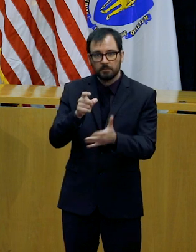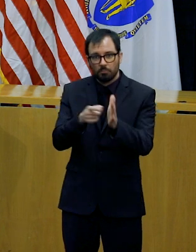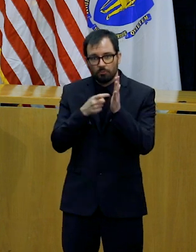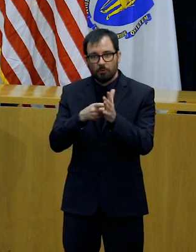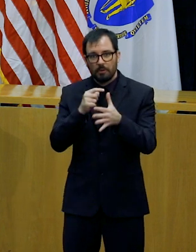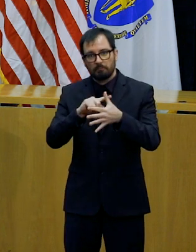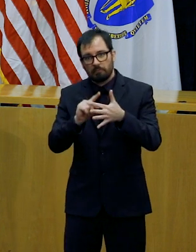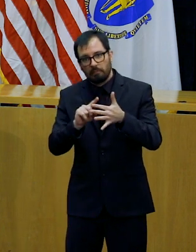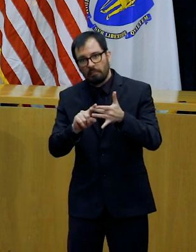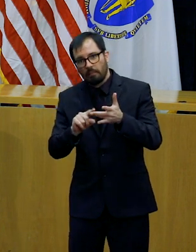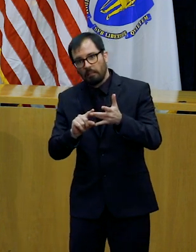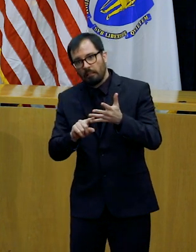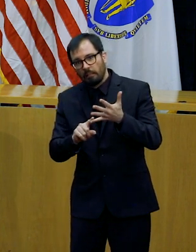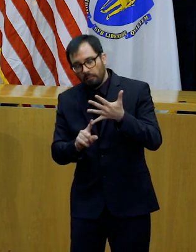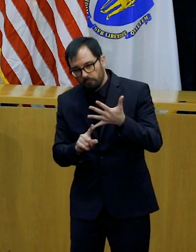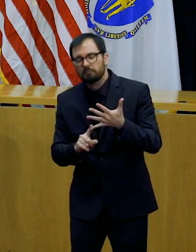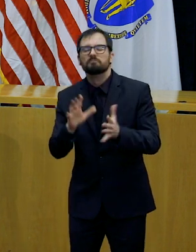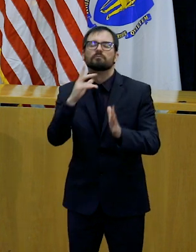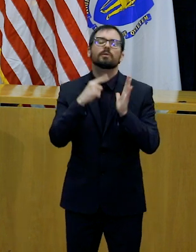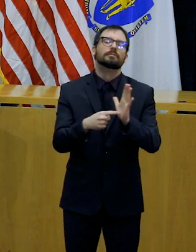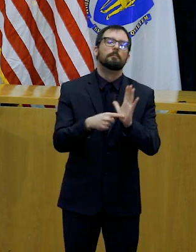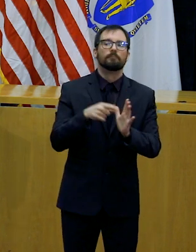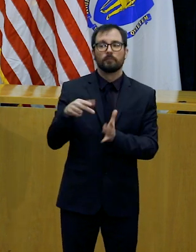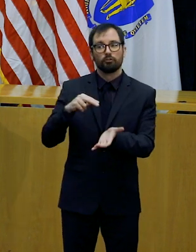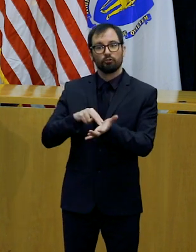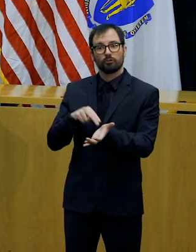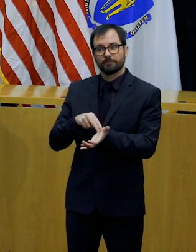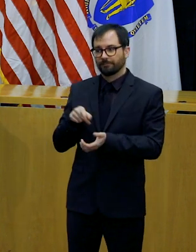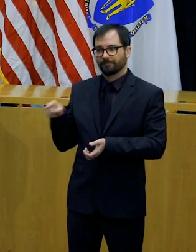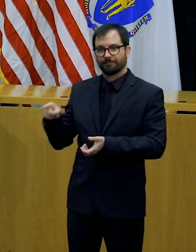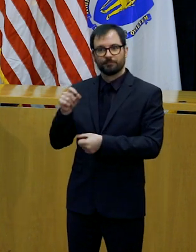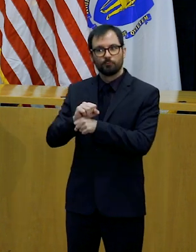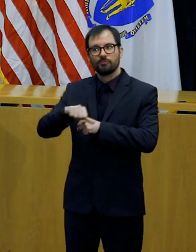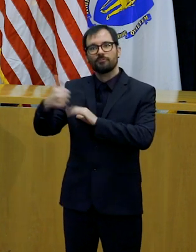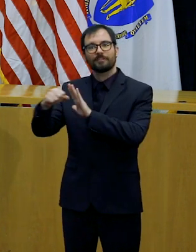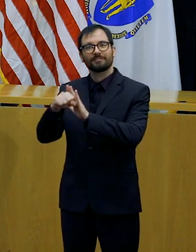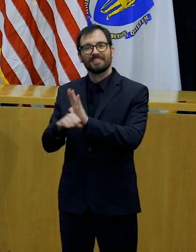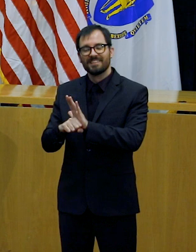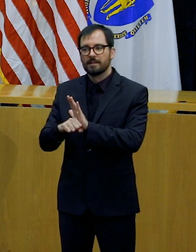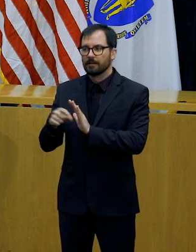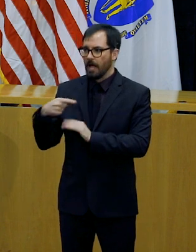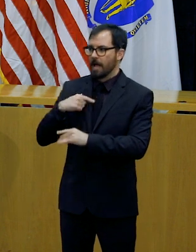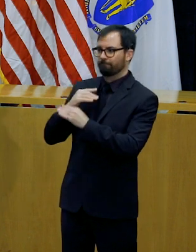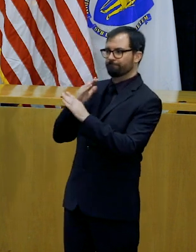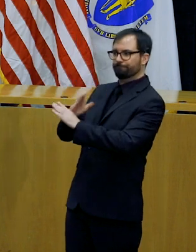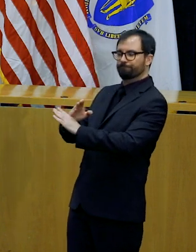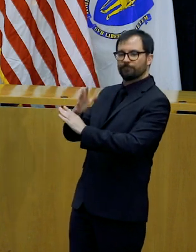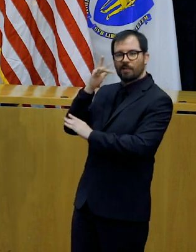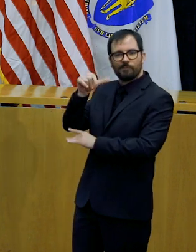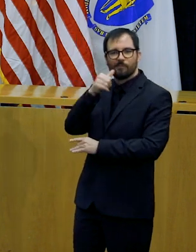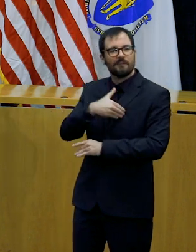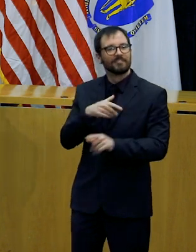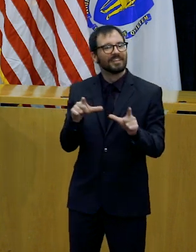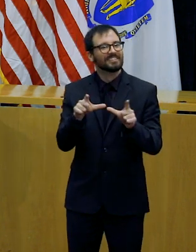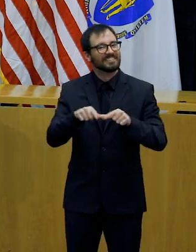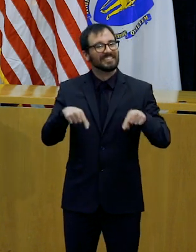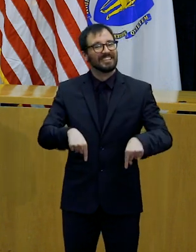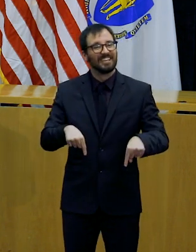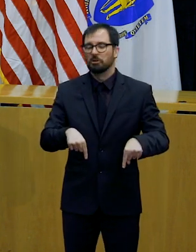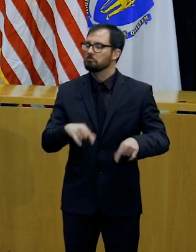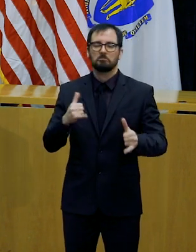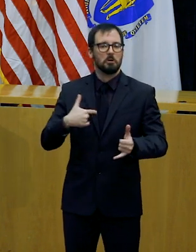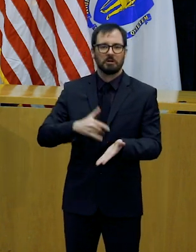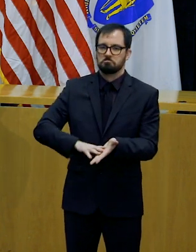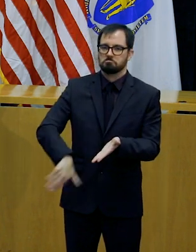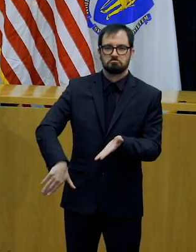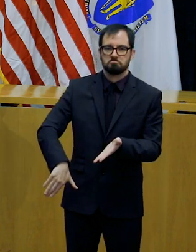easier for medical professionals to work at neighboring hospitals. That way, if they need more people at a certain hospital, like Mass General, for